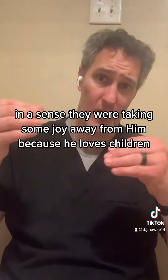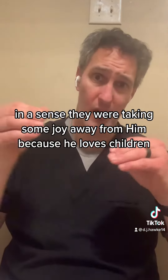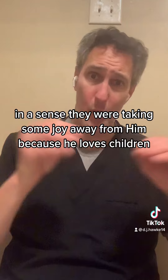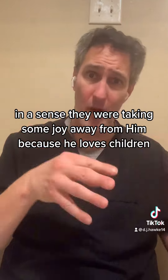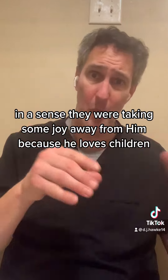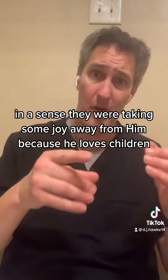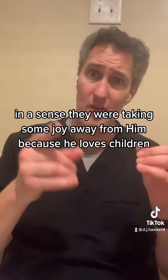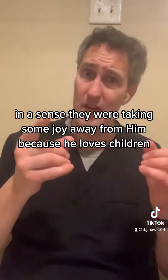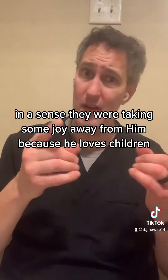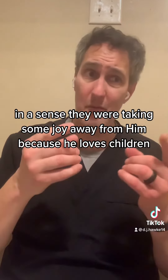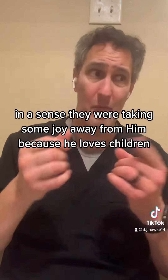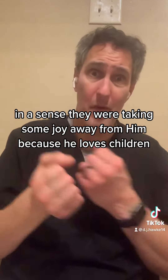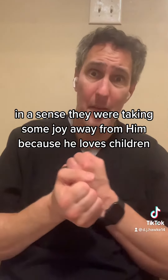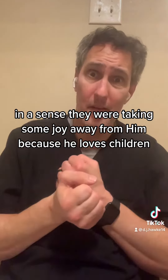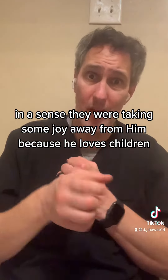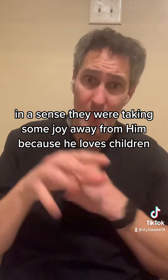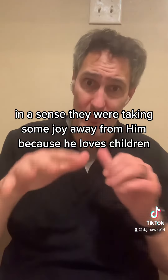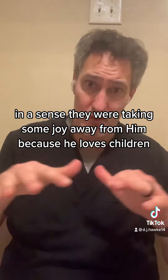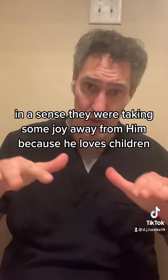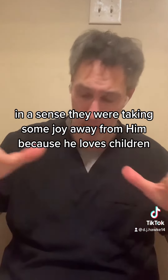away from seeing we love children.